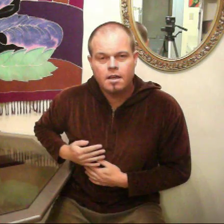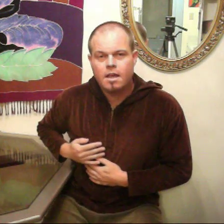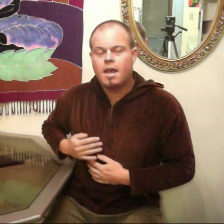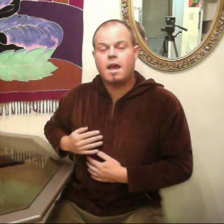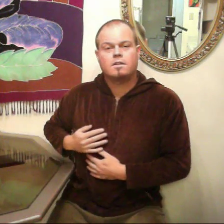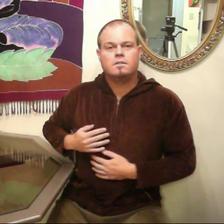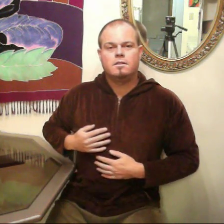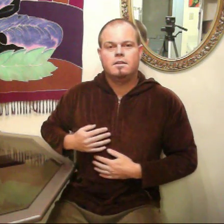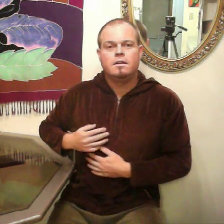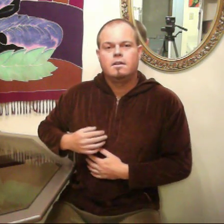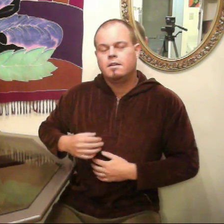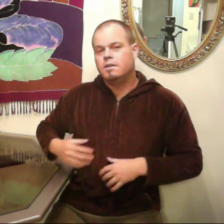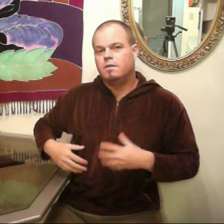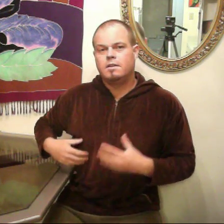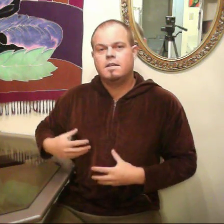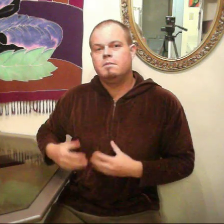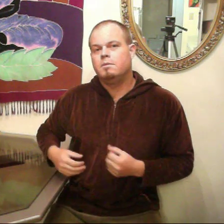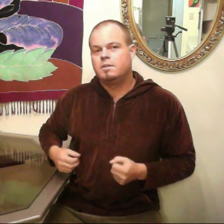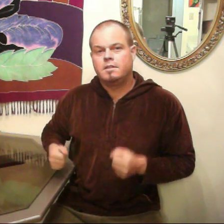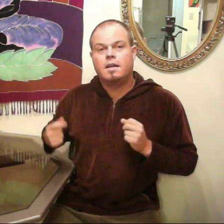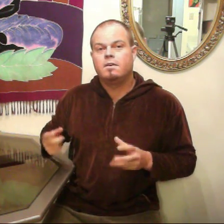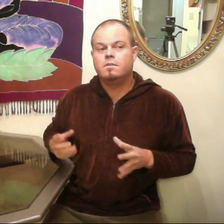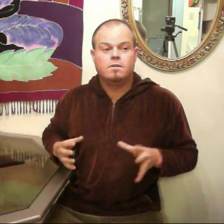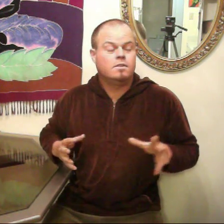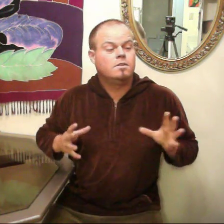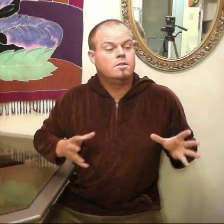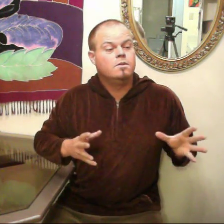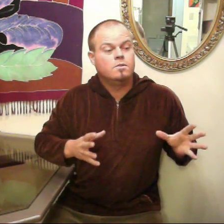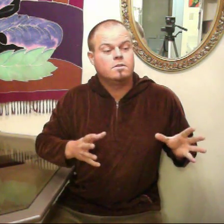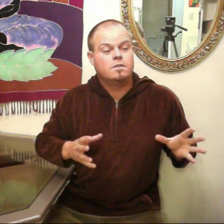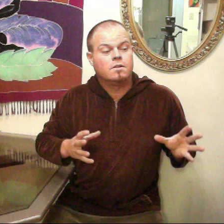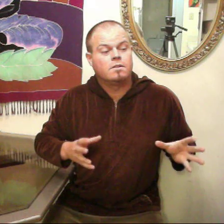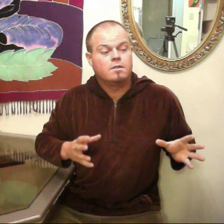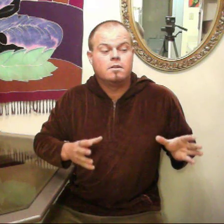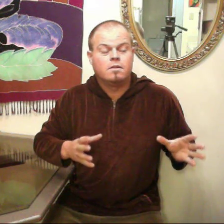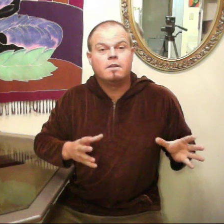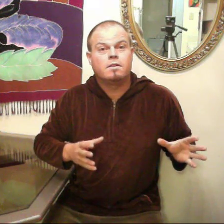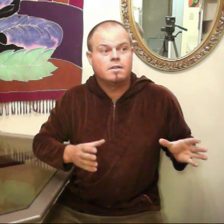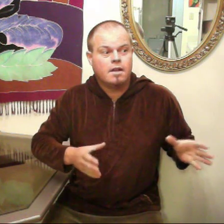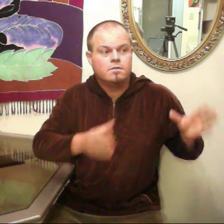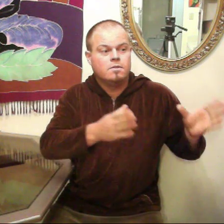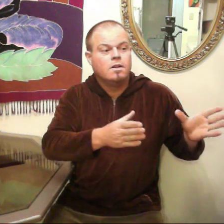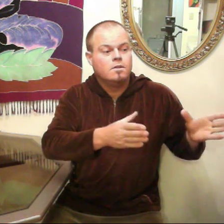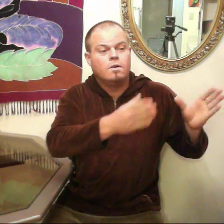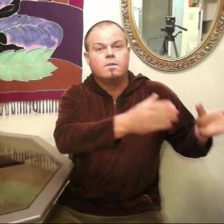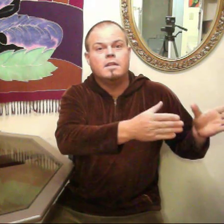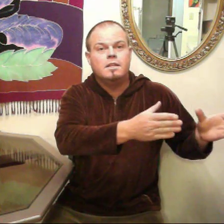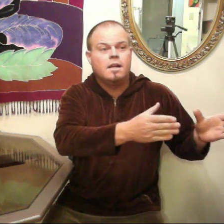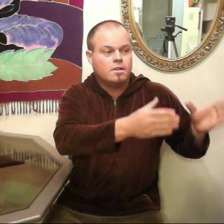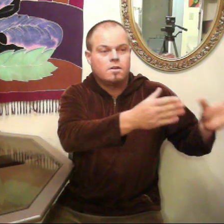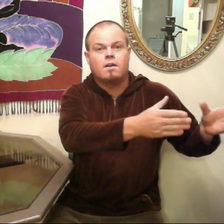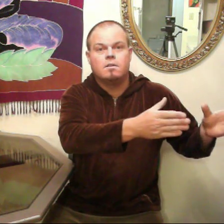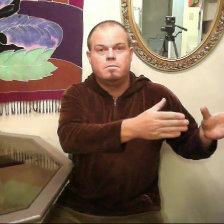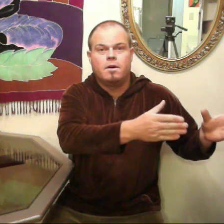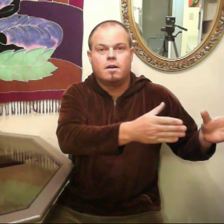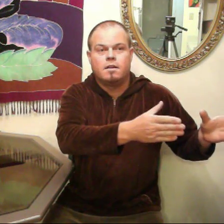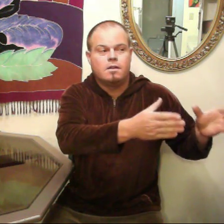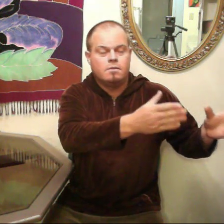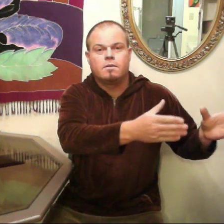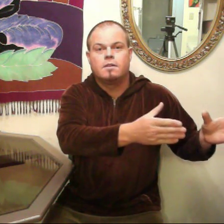actually, you know, is able to tell you to choose, you know, your liver tells you, don't eat that chocolate bar that you were